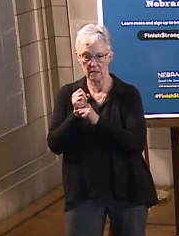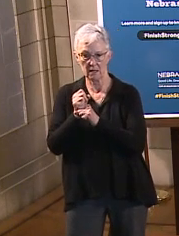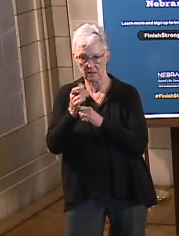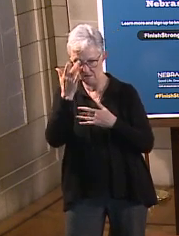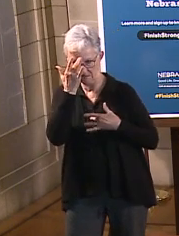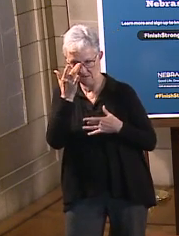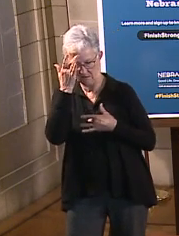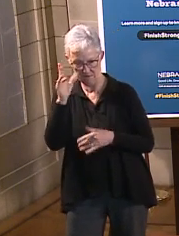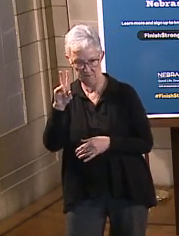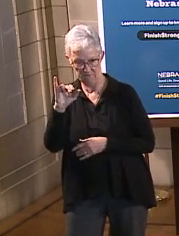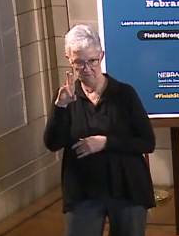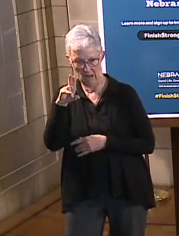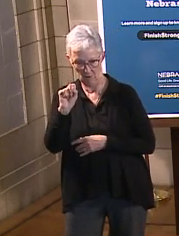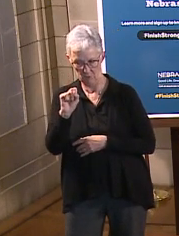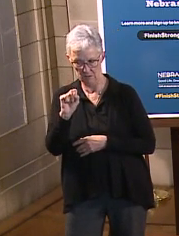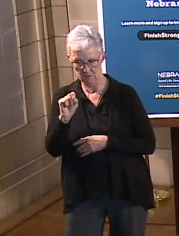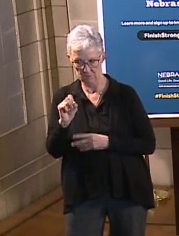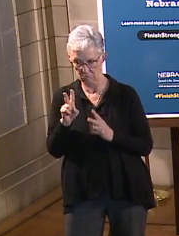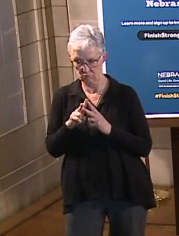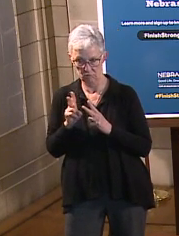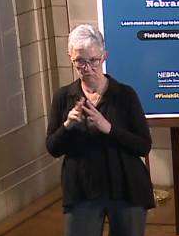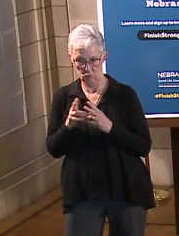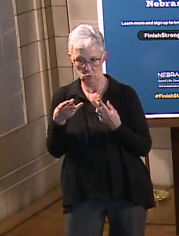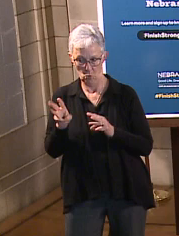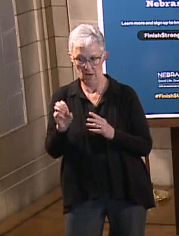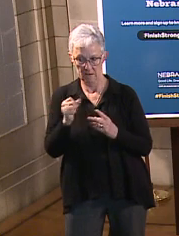All right. Other questions?